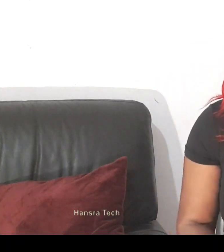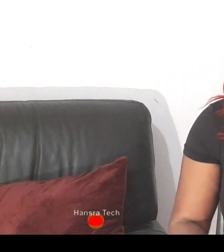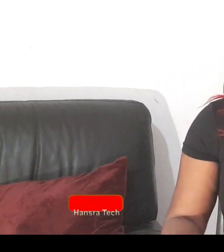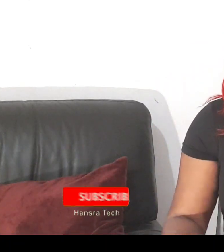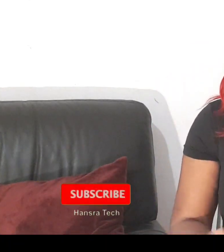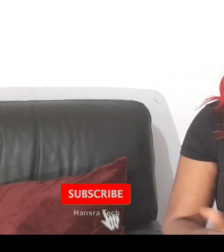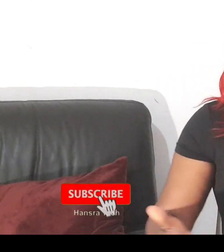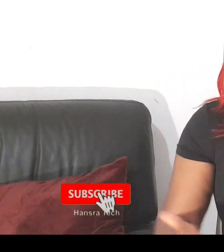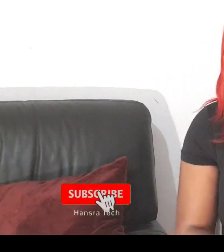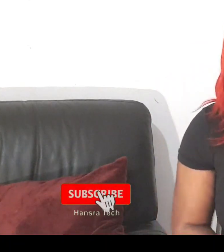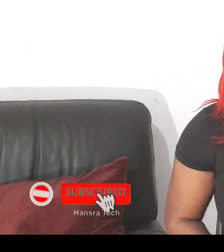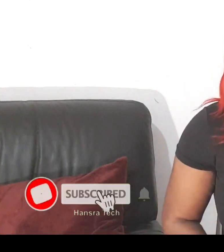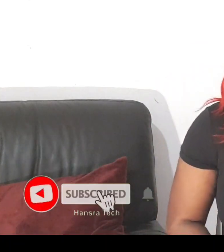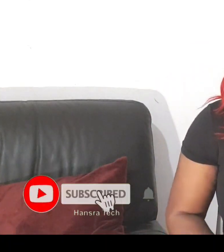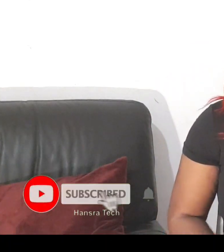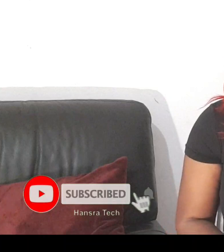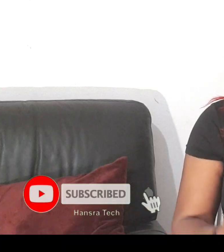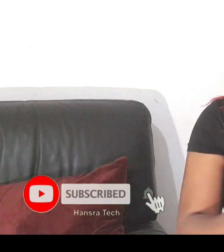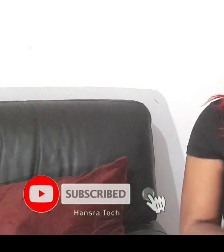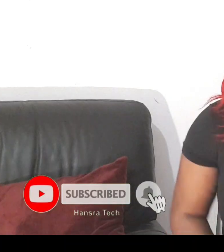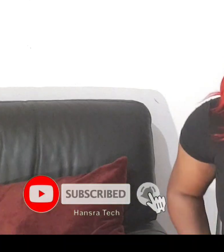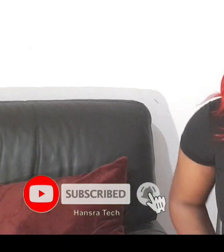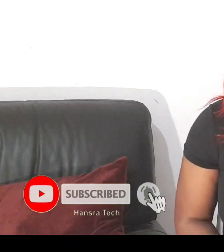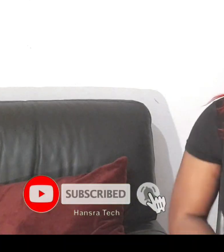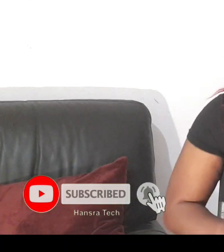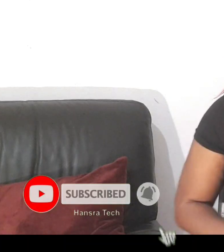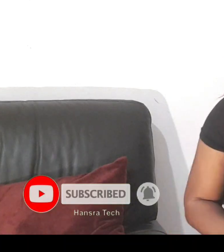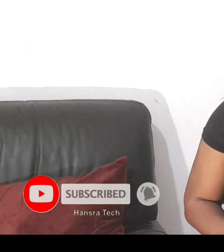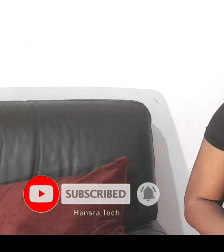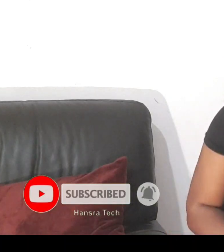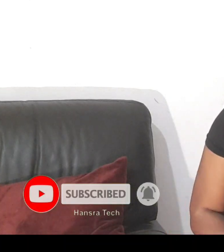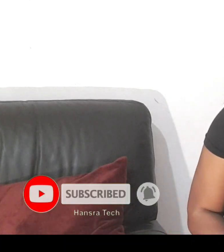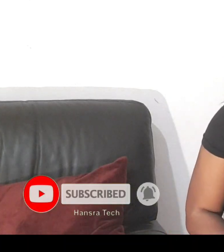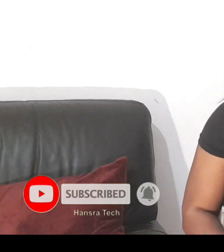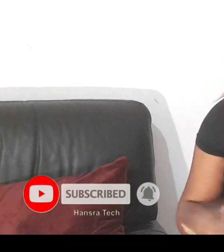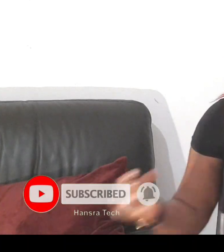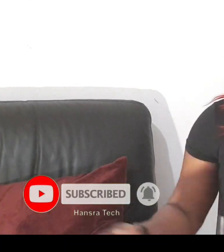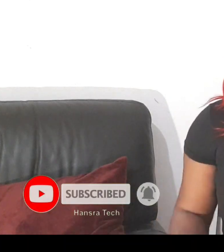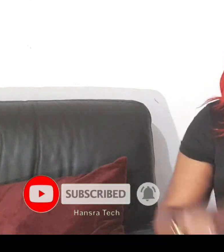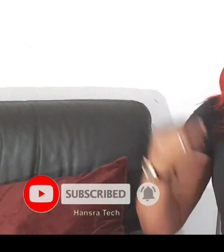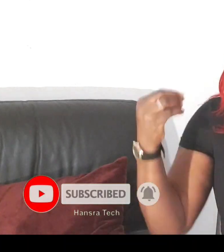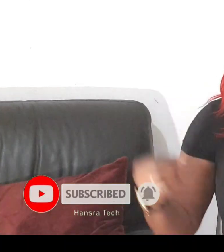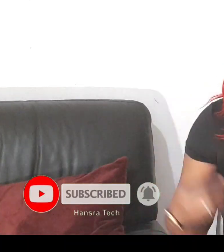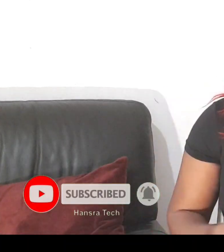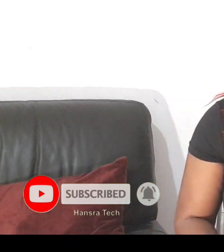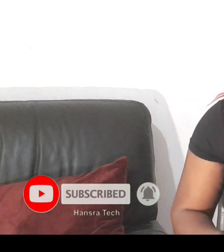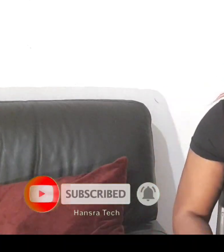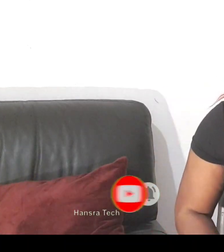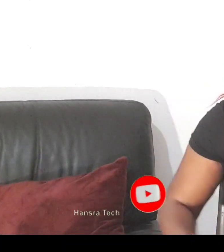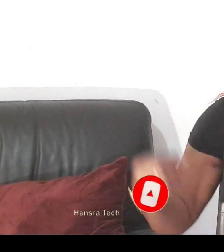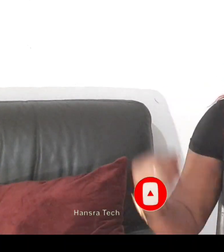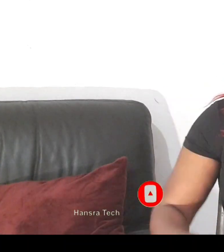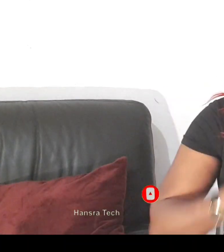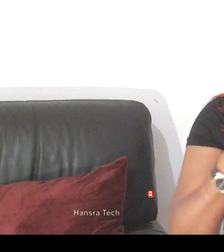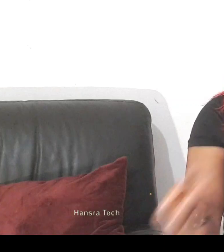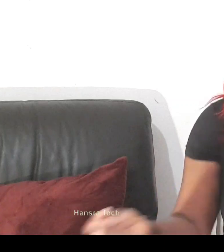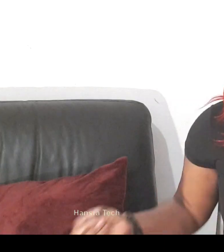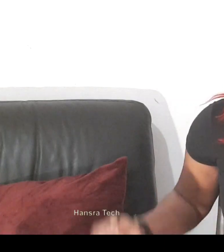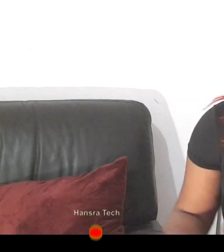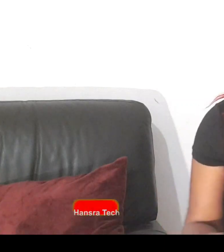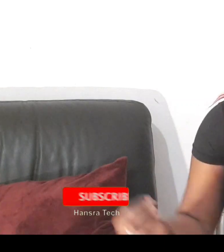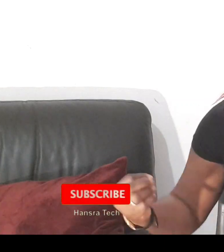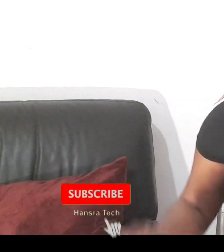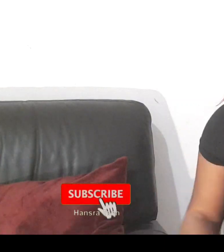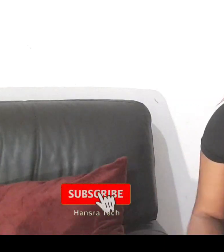this video to my viewers meaning i am not a blogger okay my people so when i come across this video i decided to